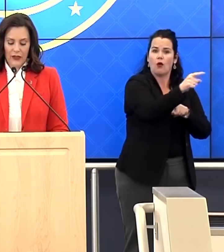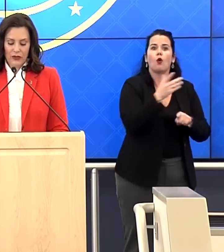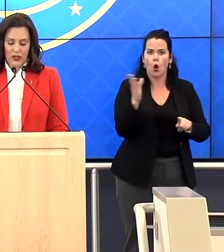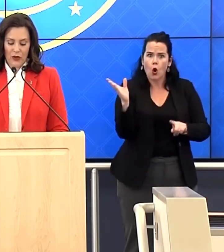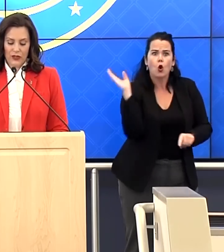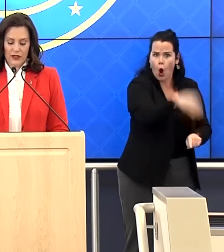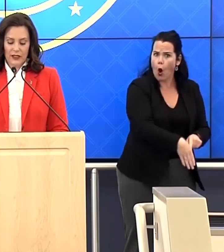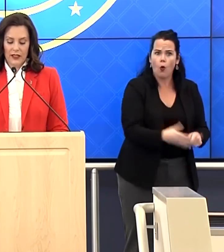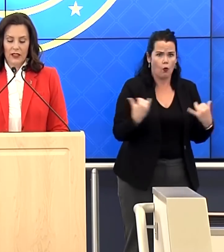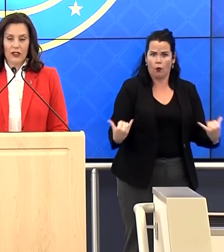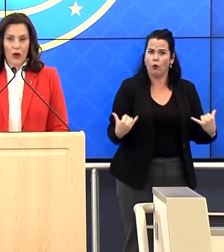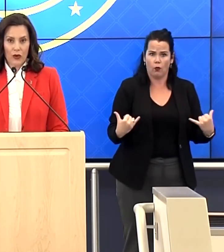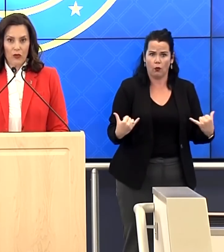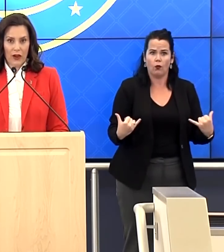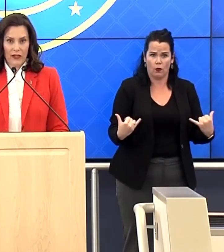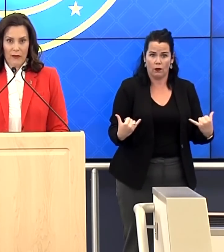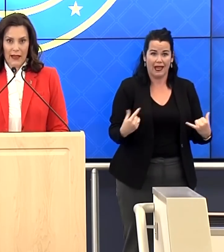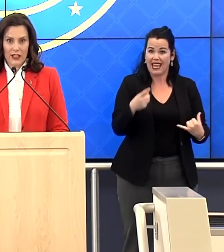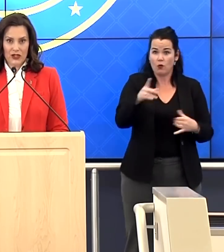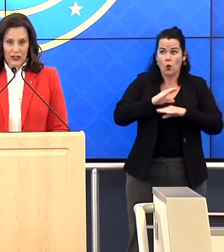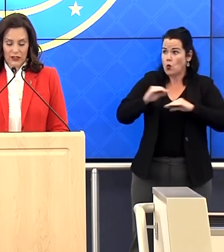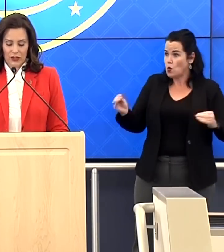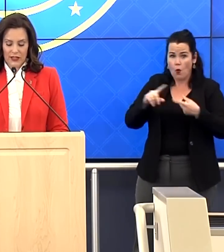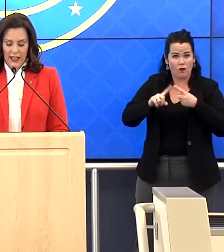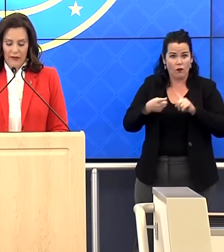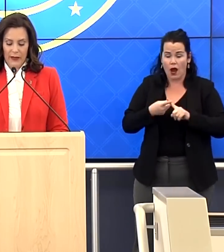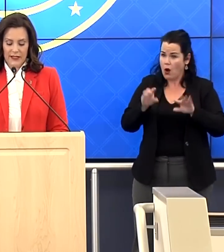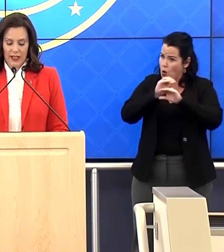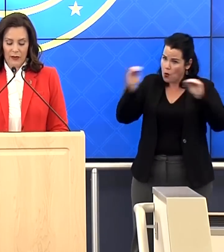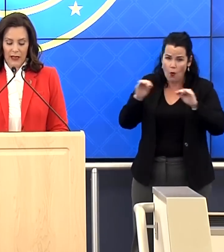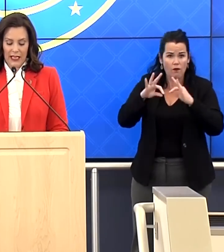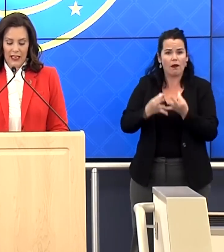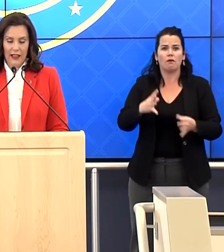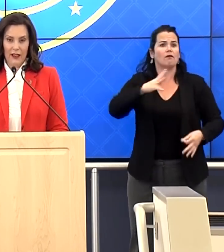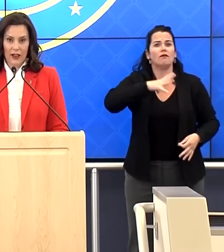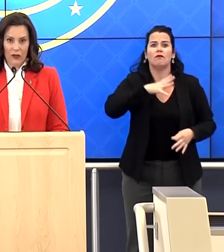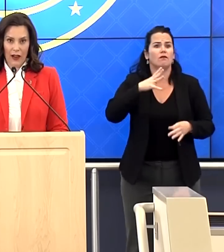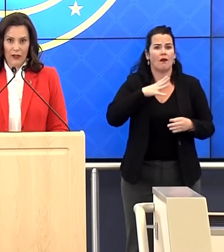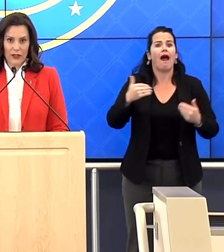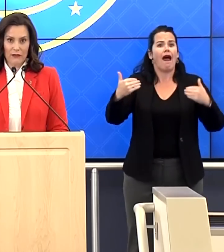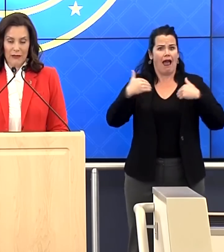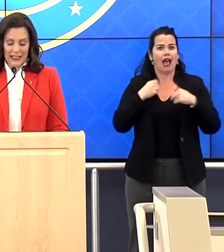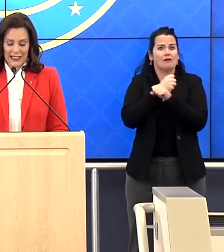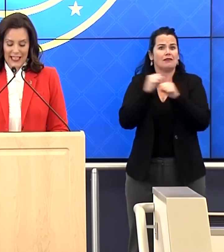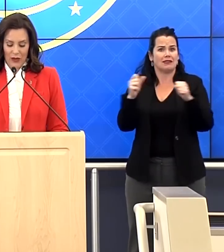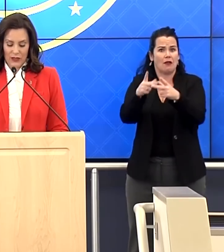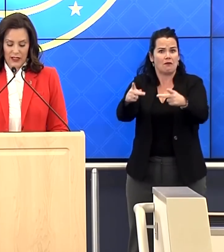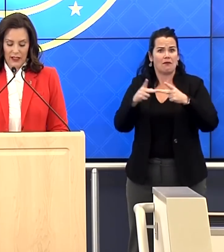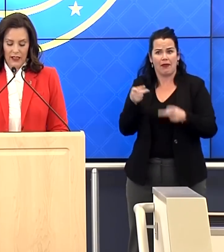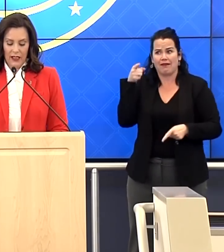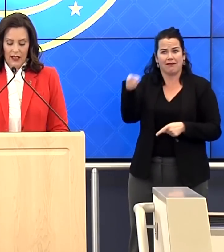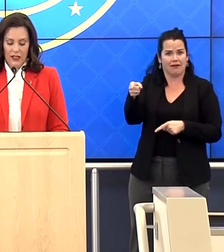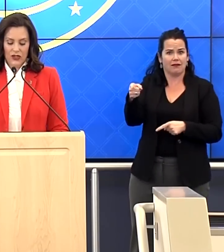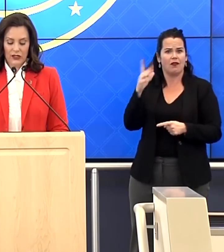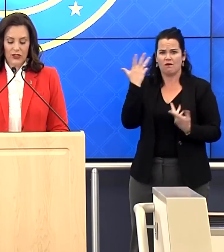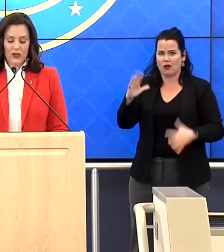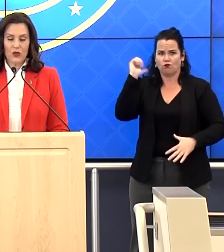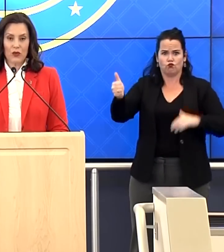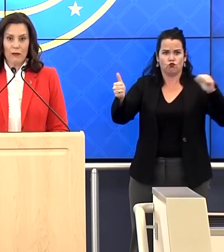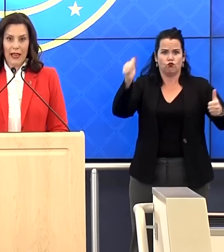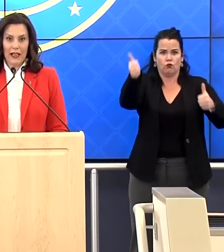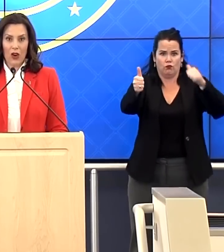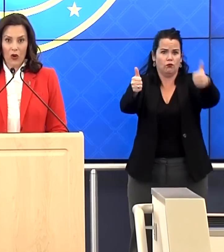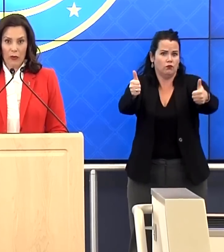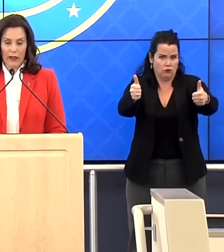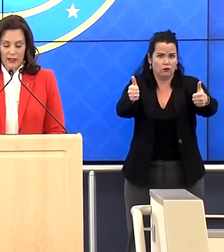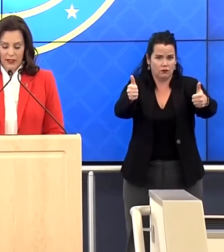If you don't, go to one of the many shelters that have been set up in and around Midland County. Shelters